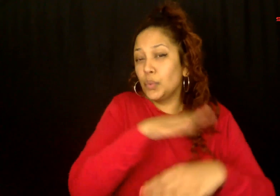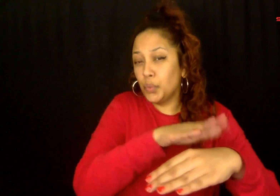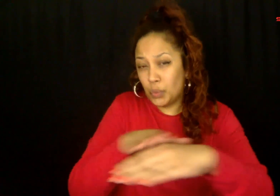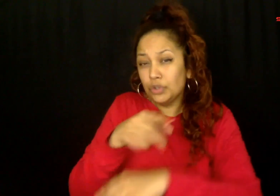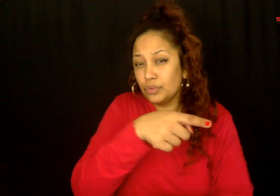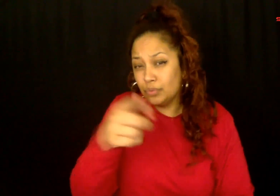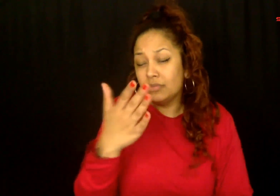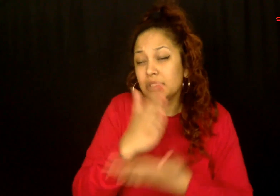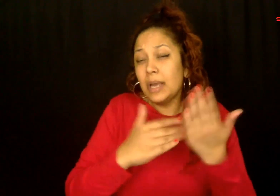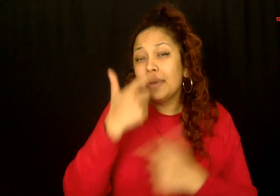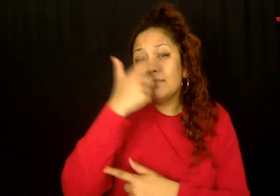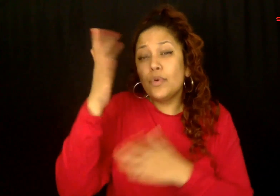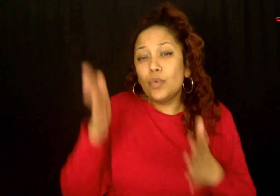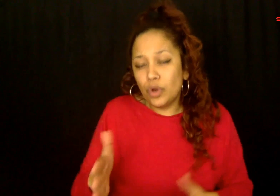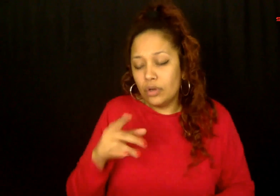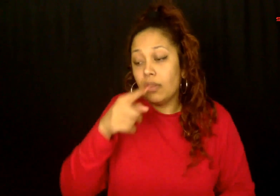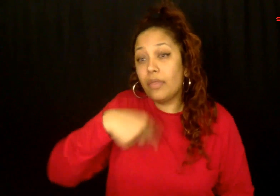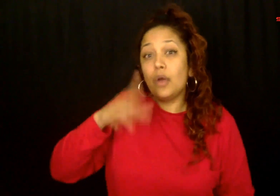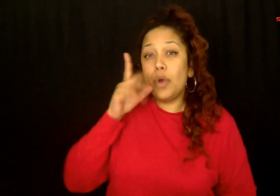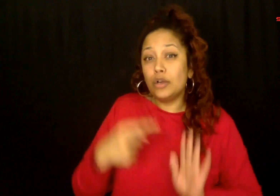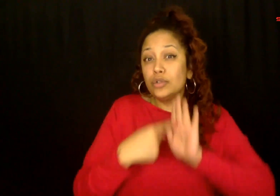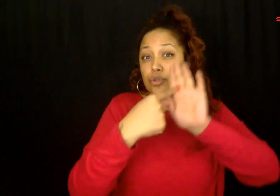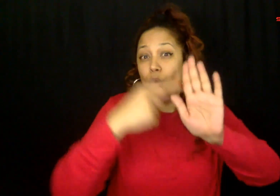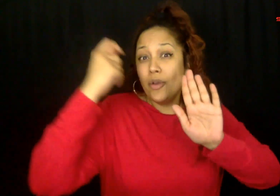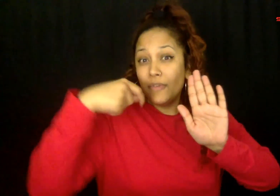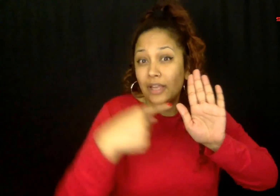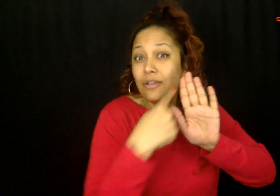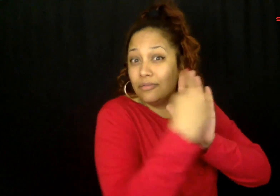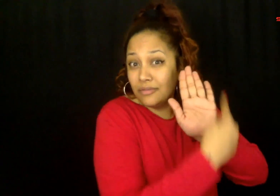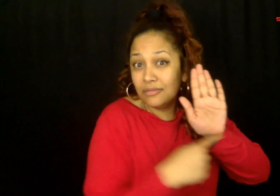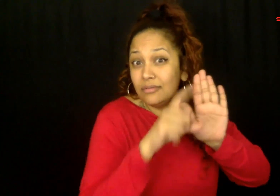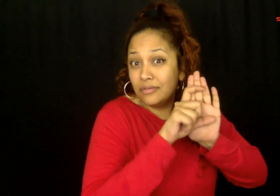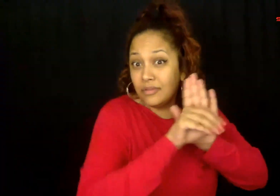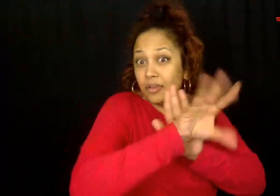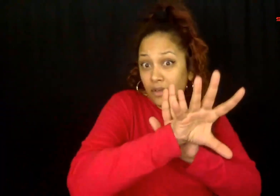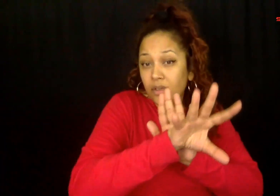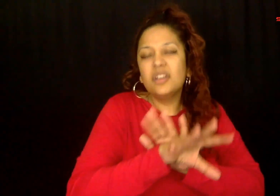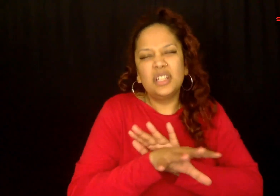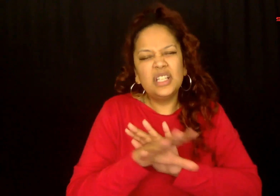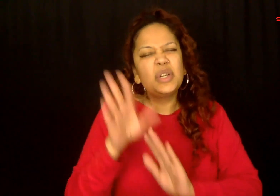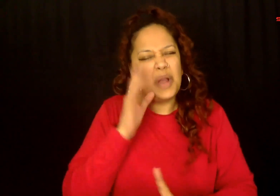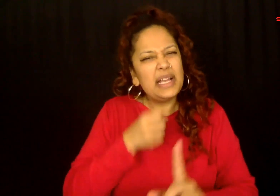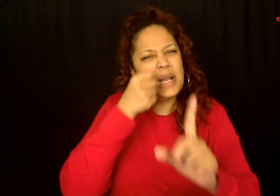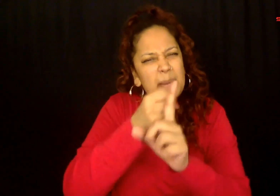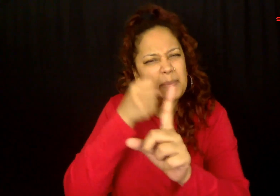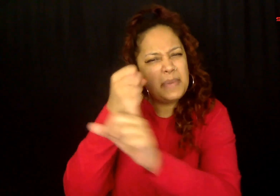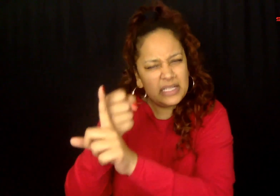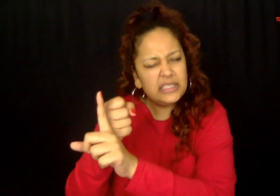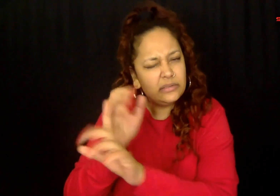We want to warn you the images in this first story are graphic and may be disturbing to some viewers.